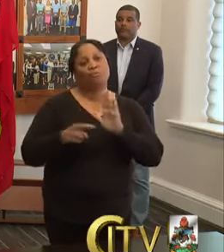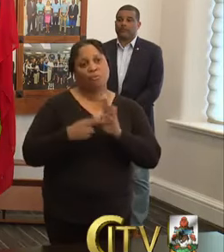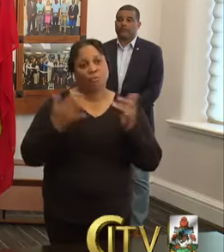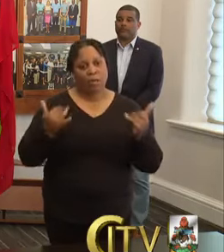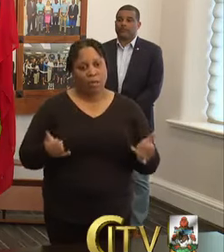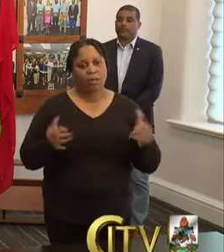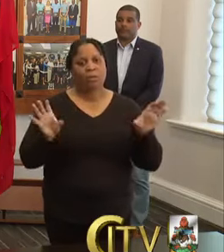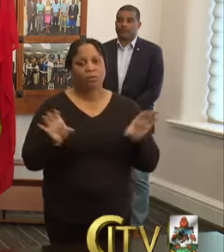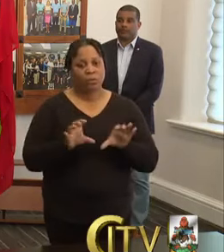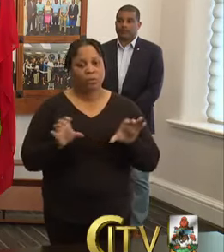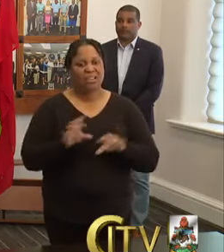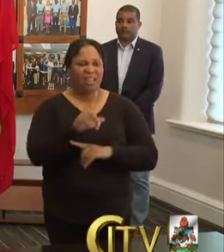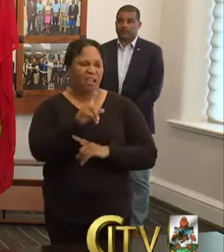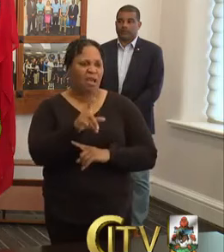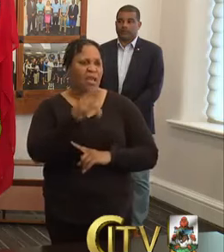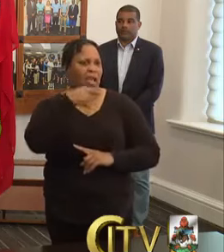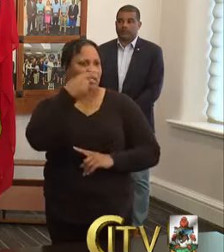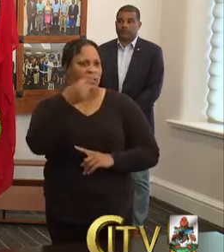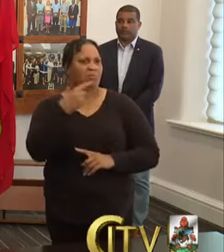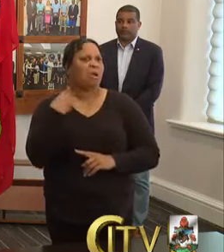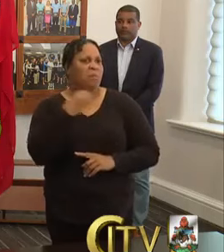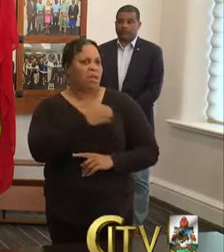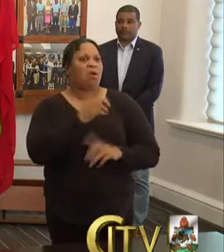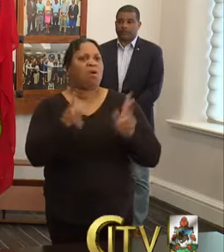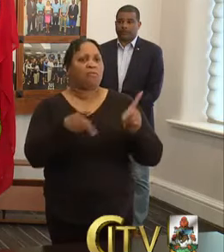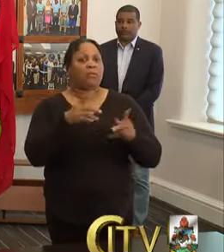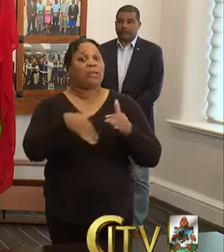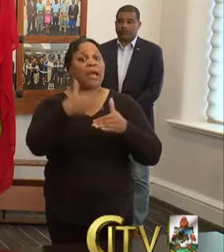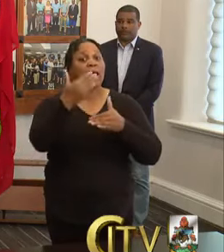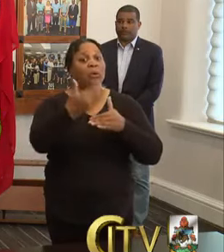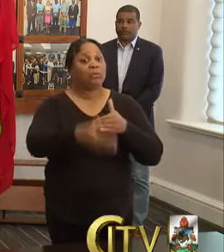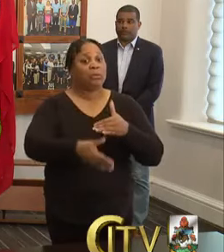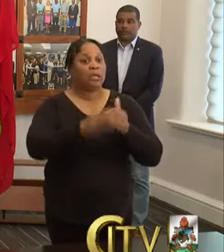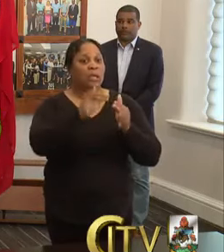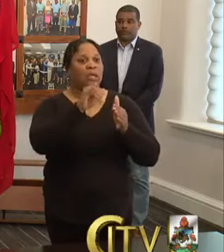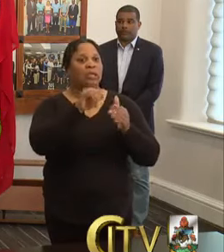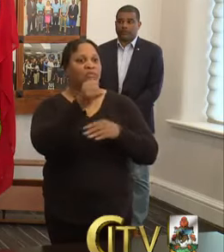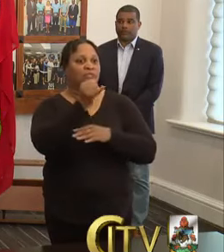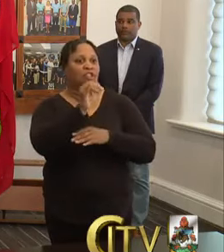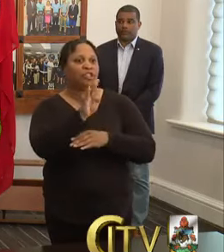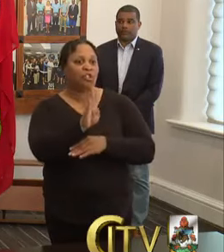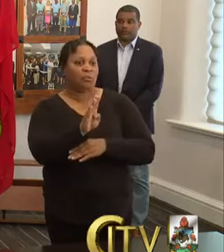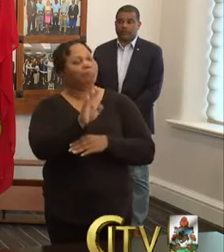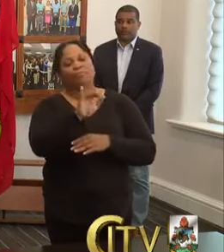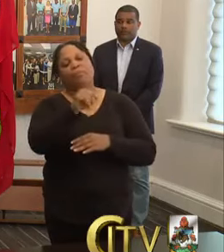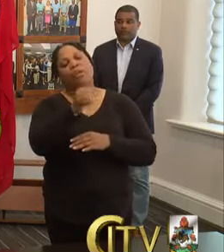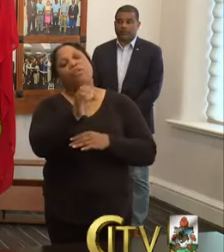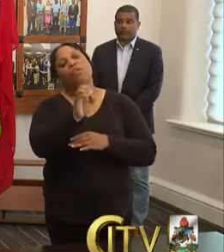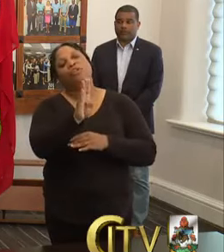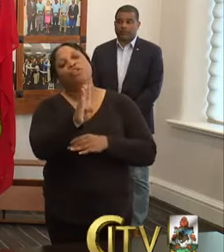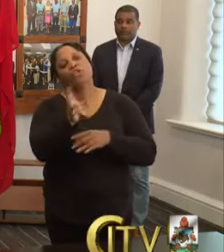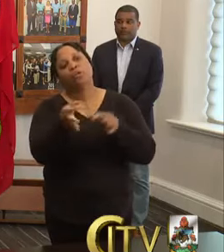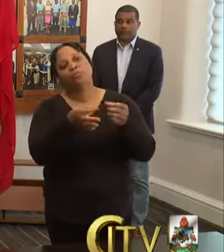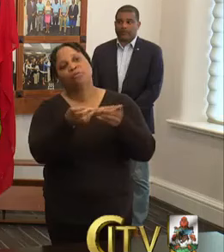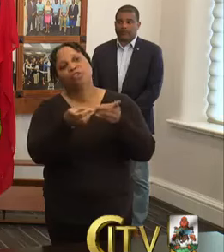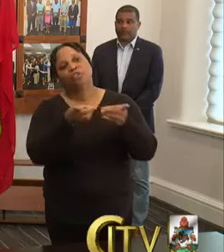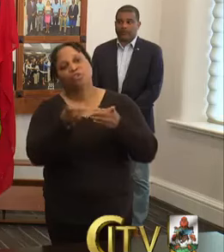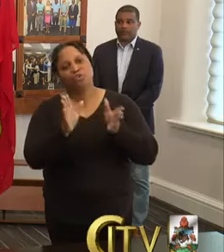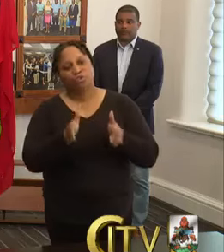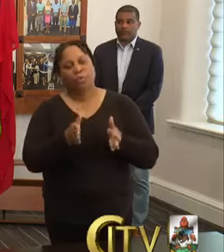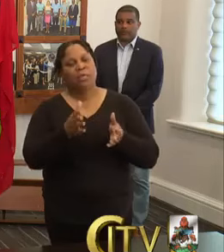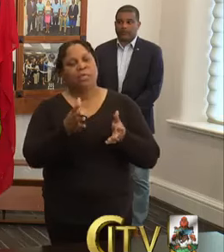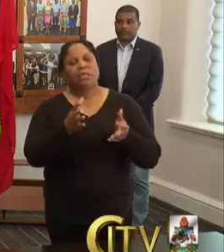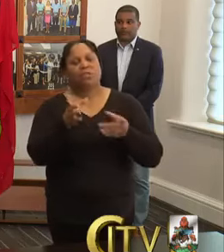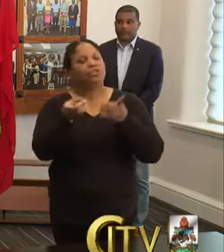I've asked, uh, public officers to do things, um, outside of their job description. I've asked public officers to do things which are, are, you know,